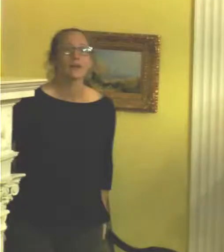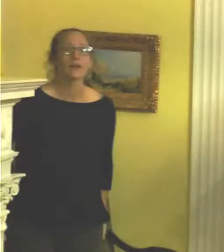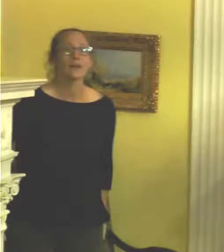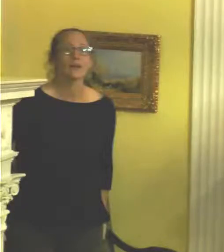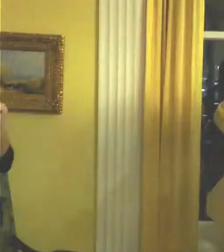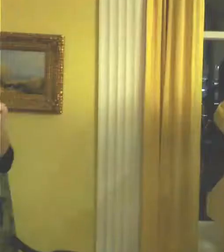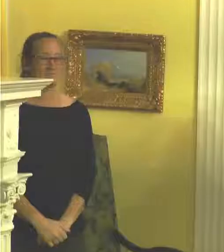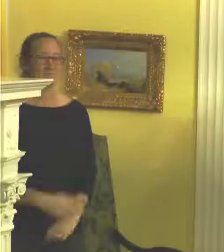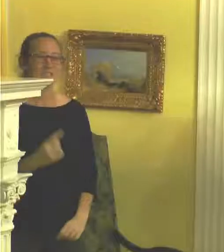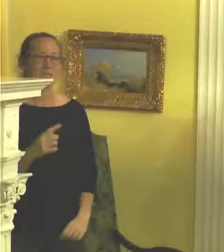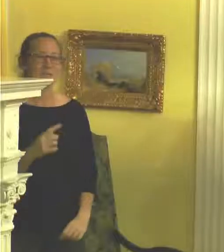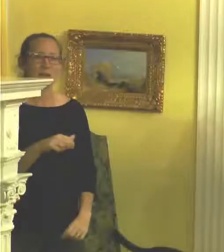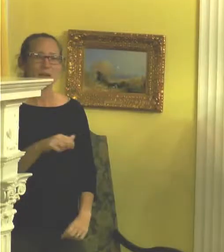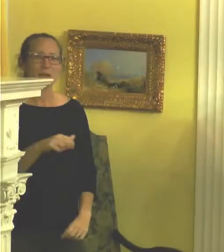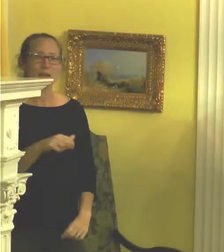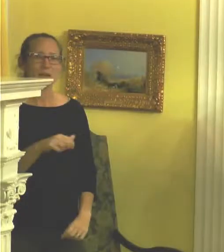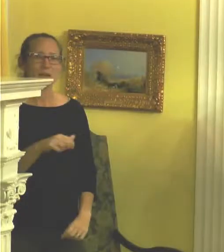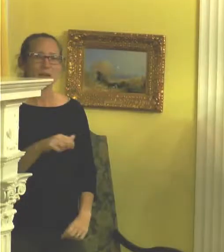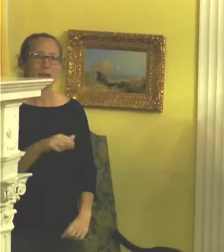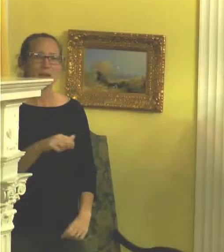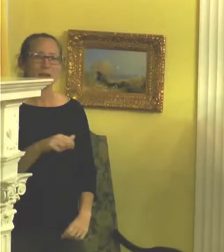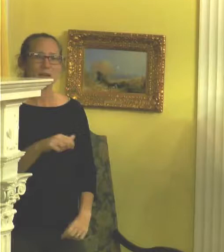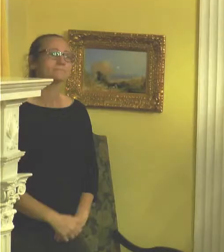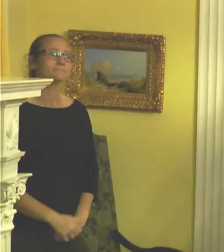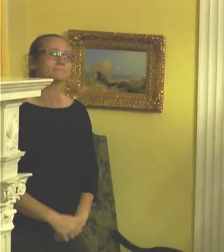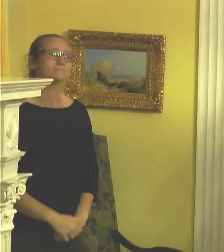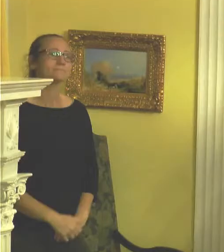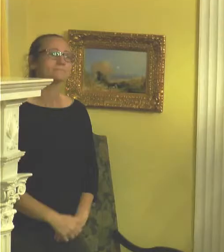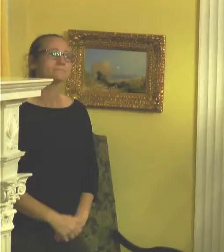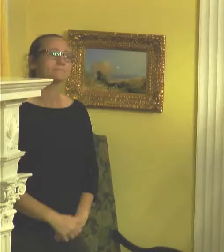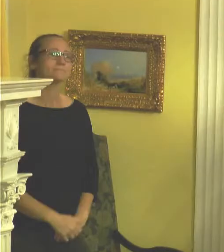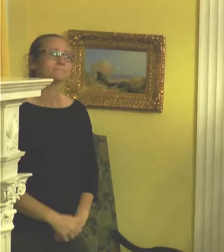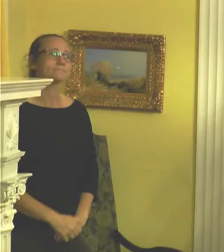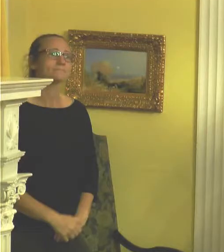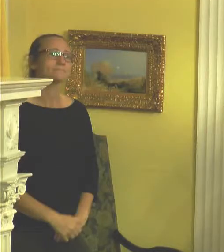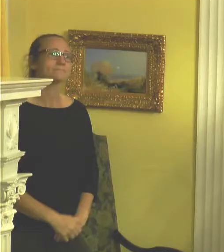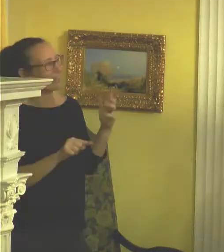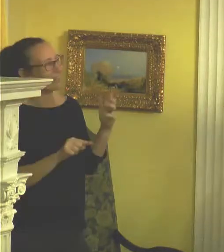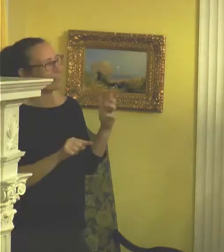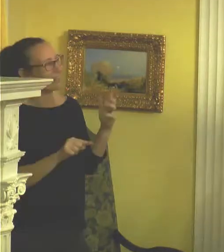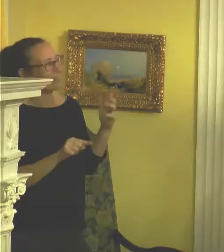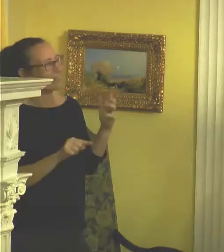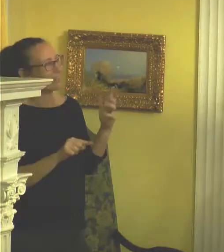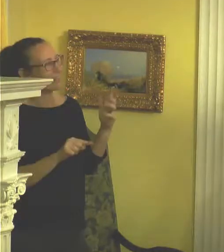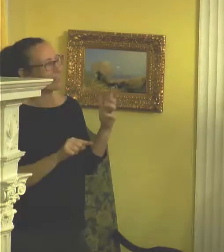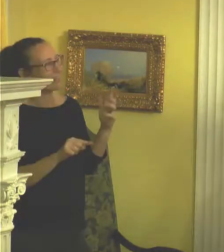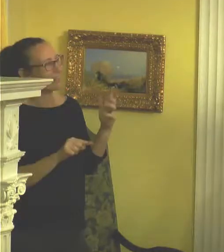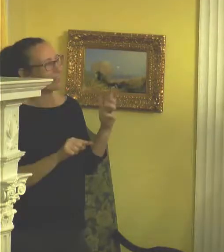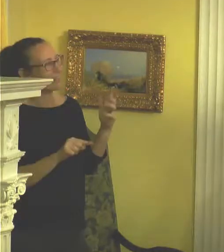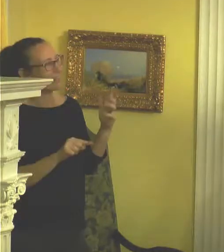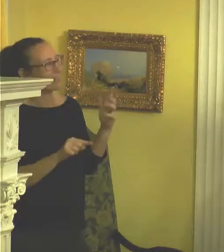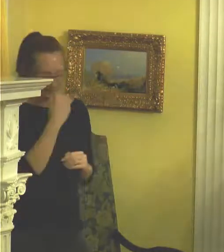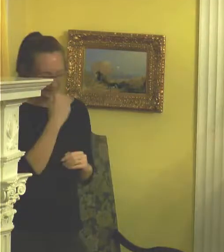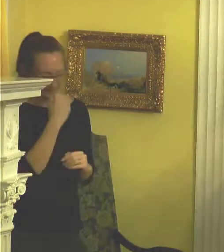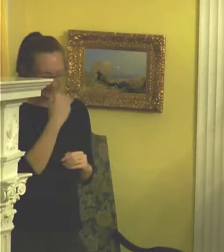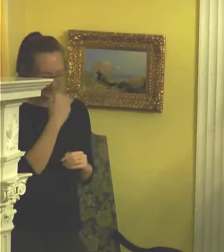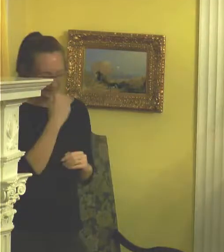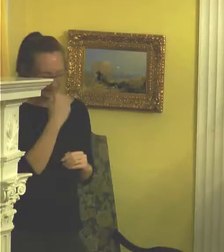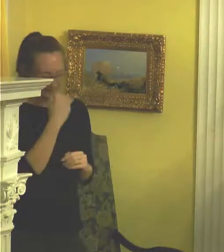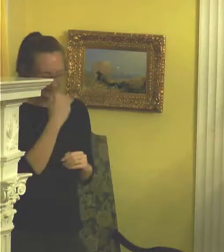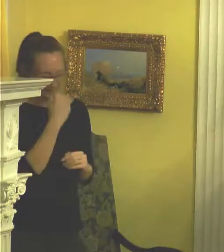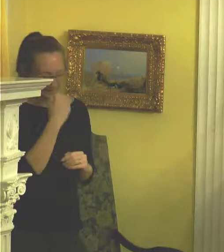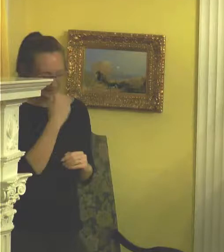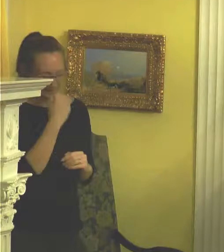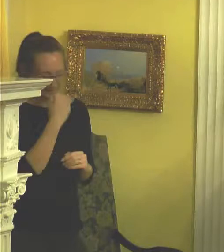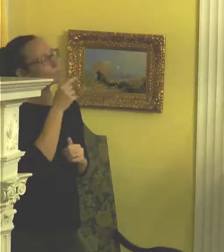And so when I had those, you had a question. Well, I had several, but I'll run into one. Who are